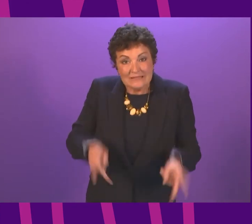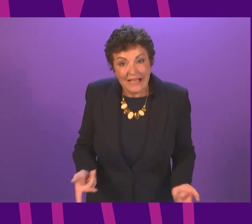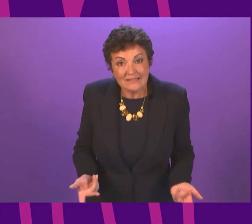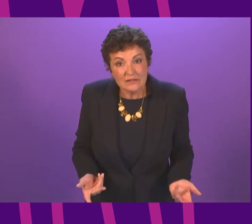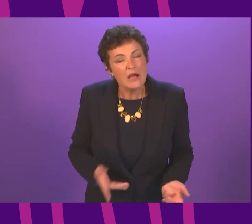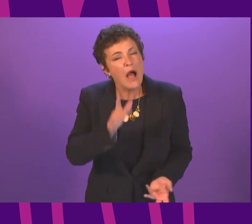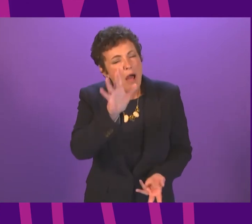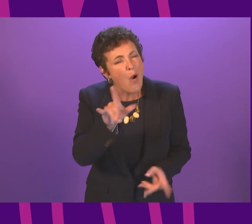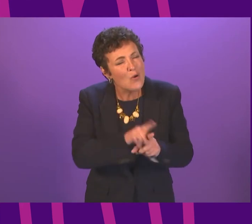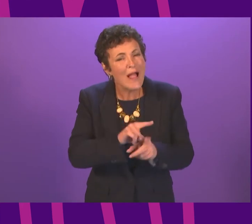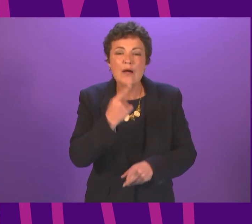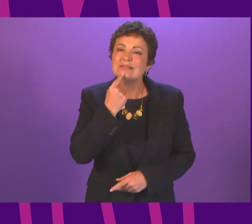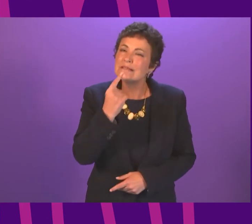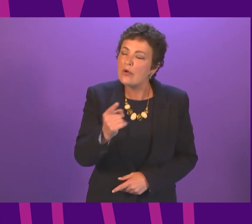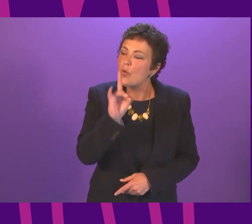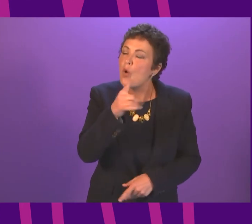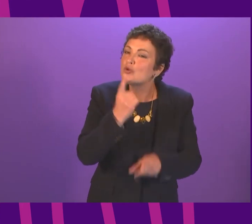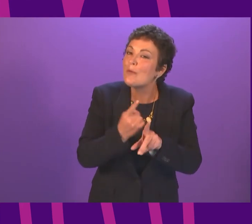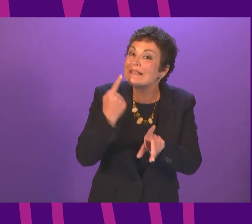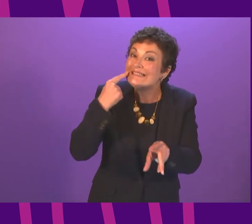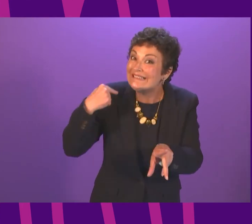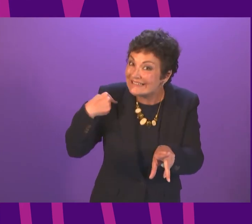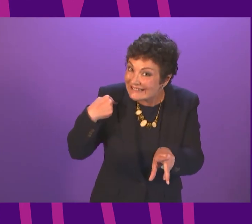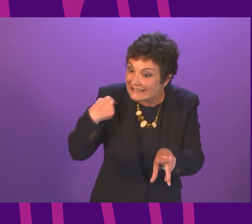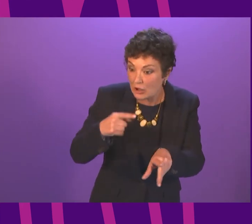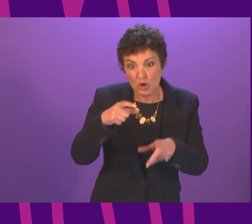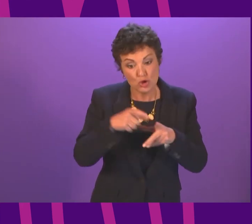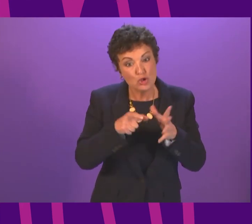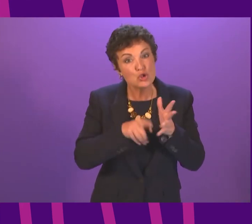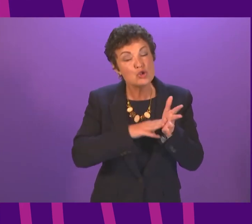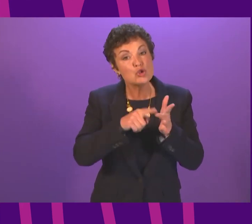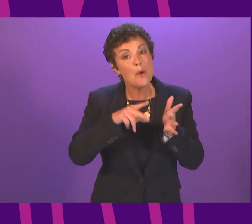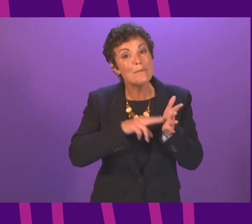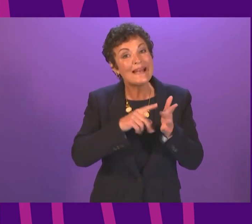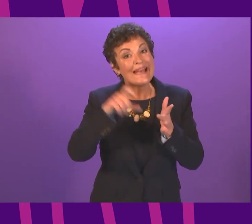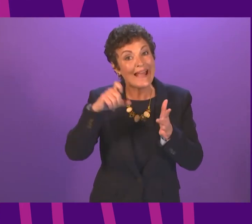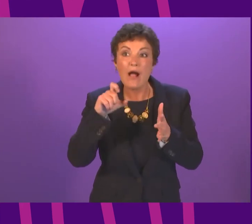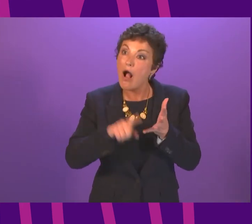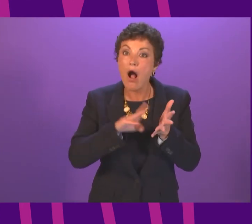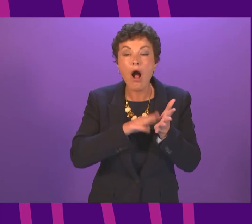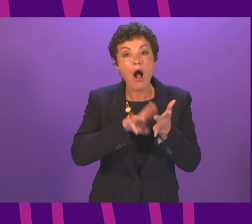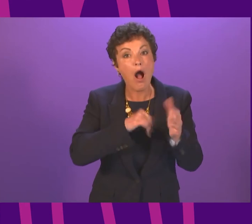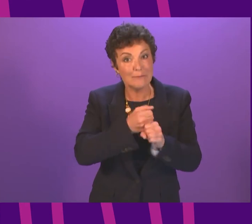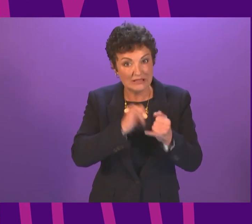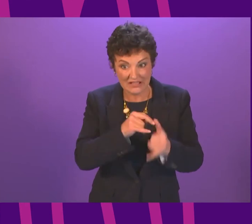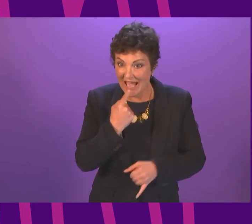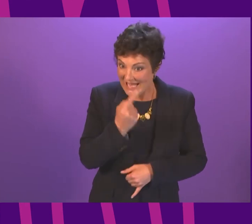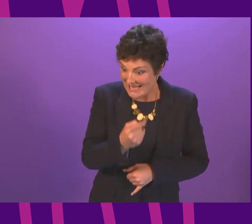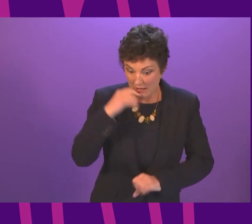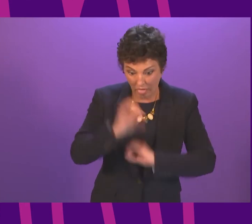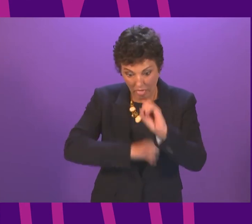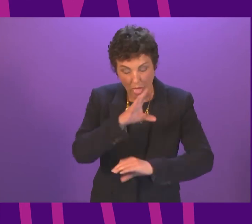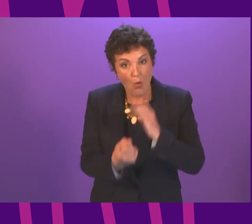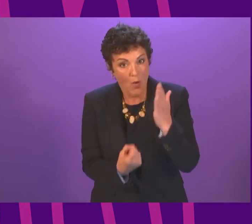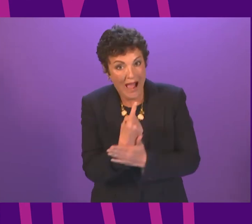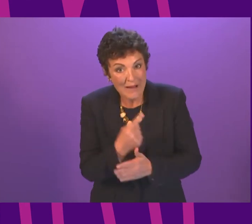reference to some of what we heard yesterday, what the impact and implications can be if a leader does not take careful, cautious and